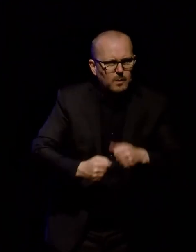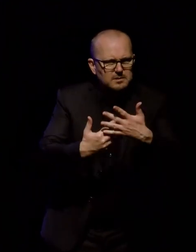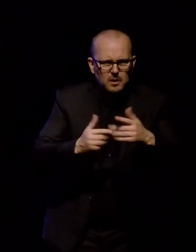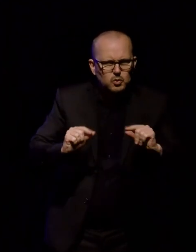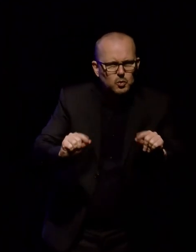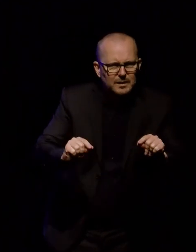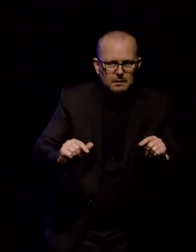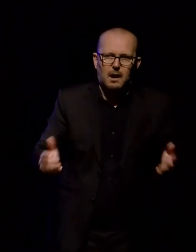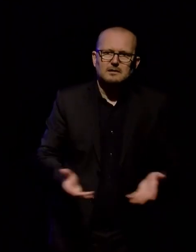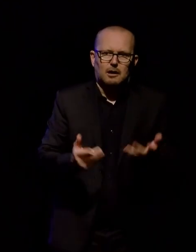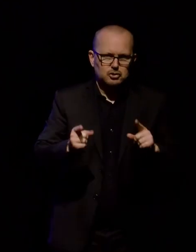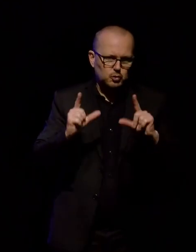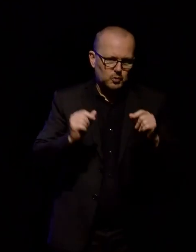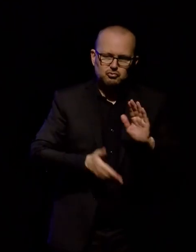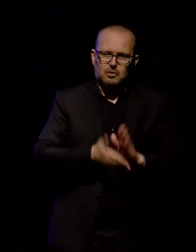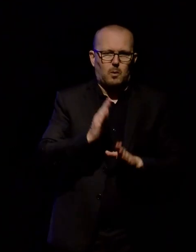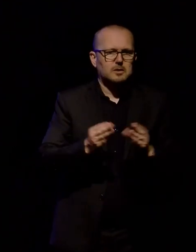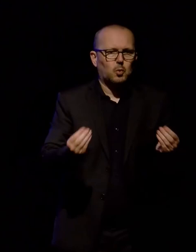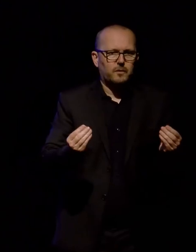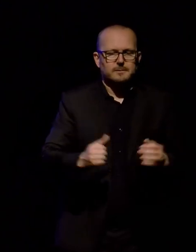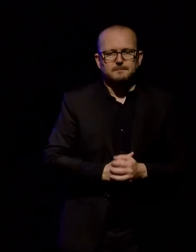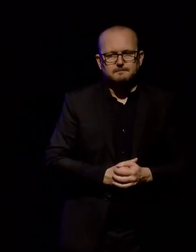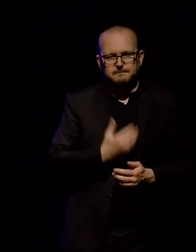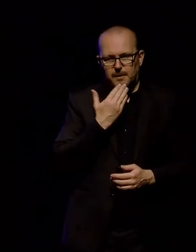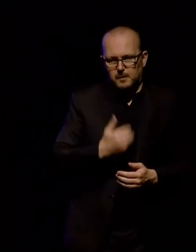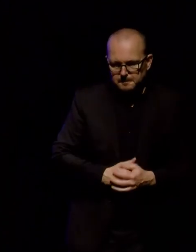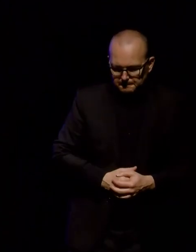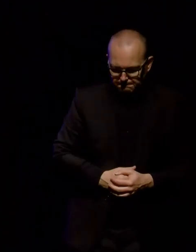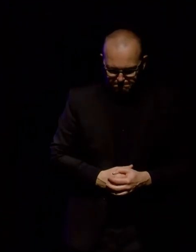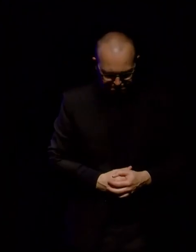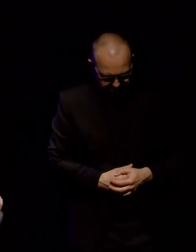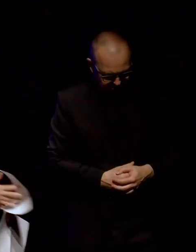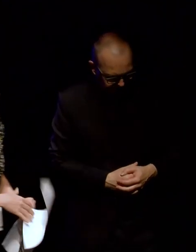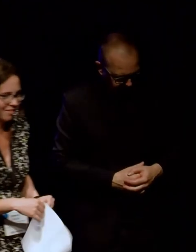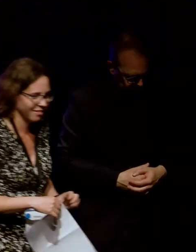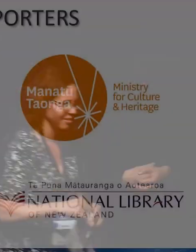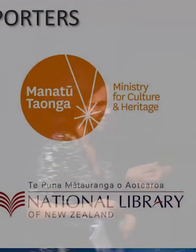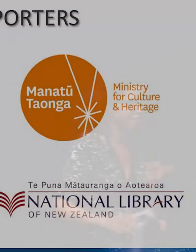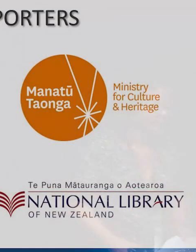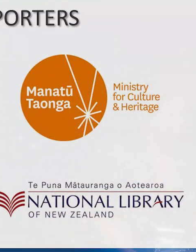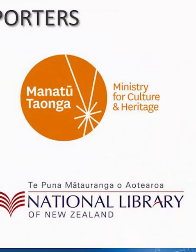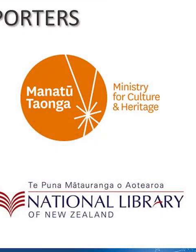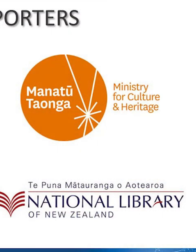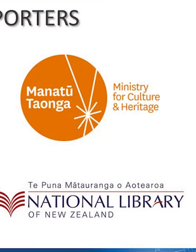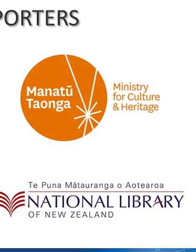as you're back at your desk and before the NDF glow has faded. Thanks for your time. Thank you.